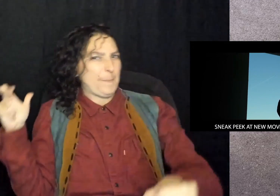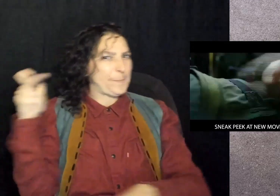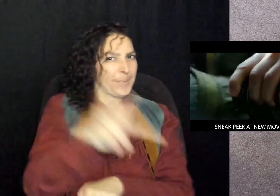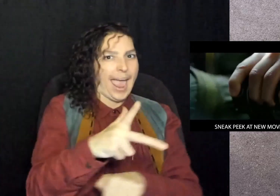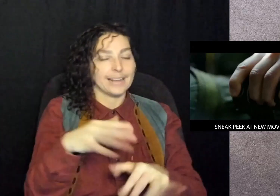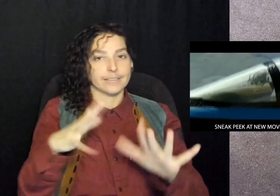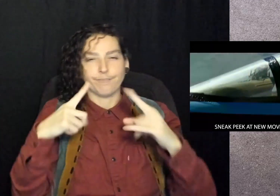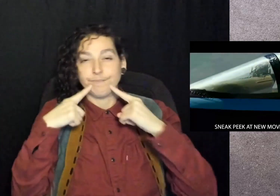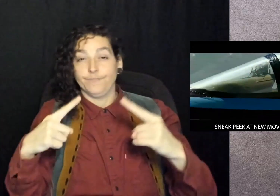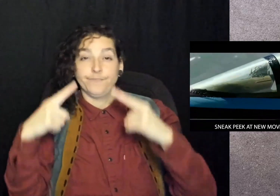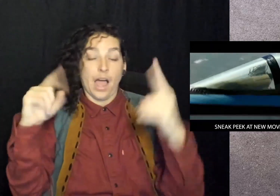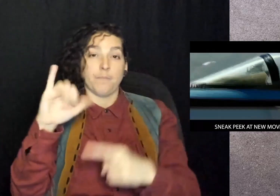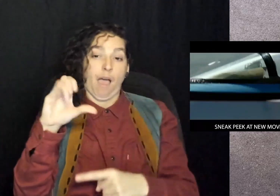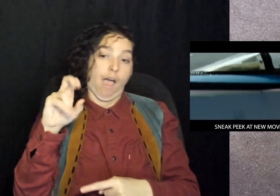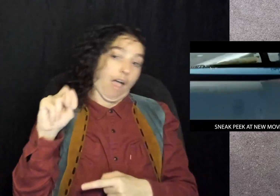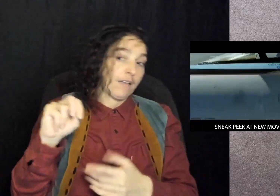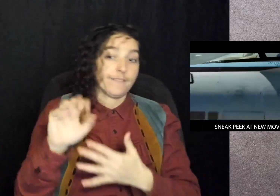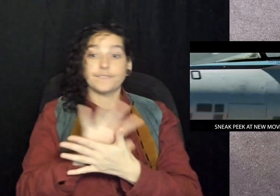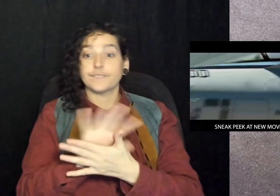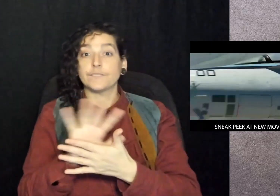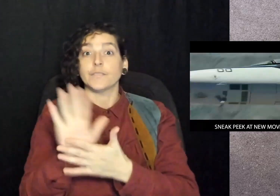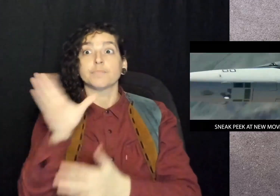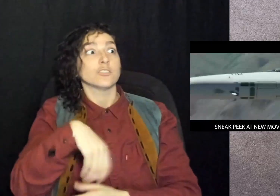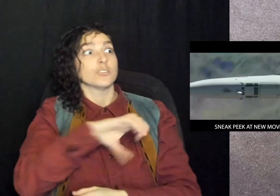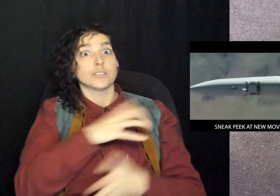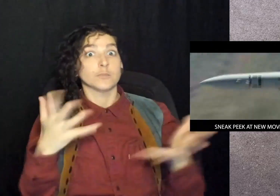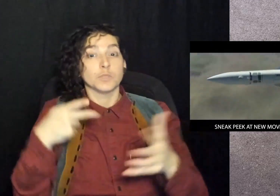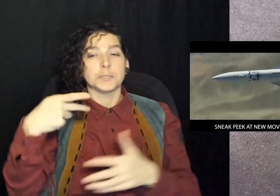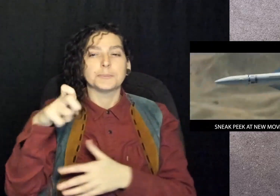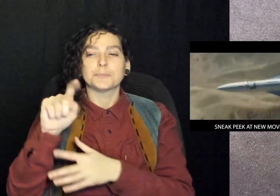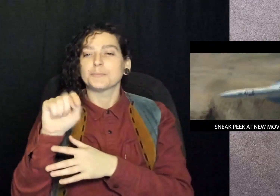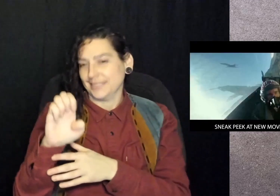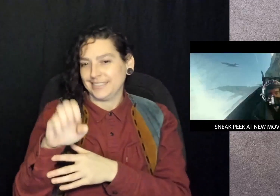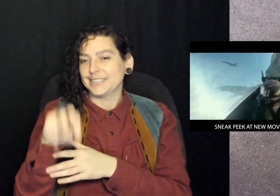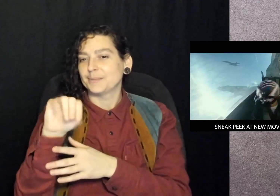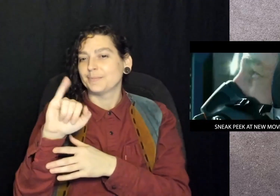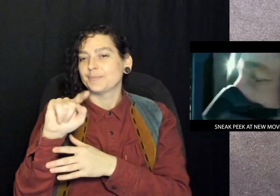Actor Tom Cruise is back in the cockpit as Pete Mitchell.